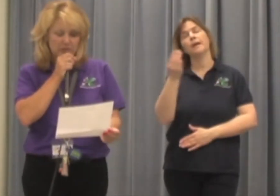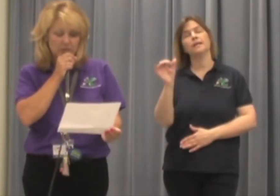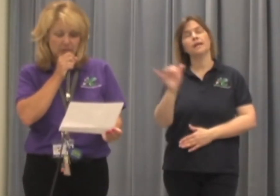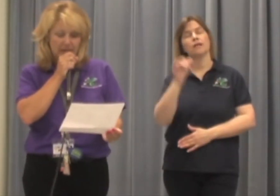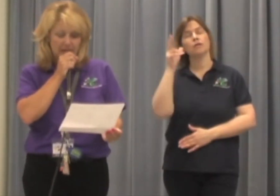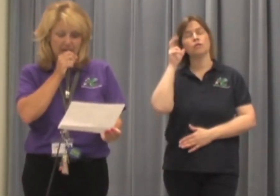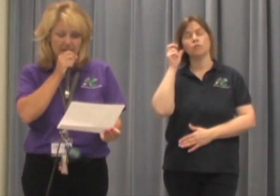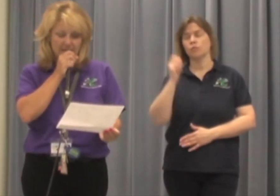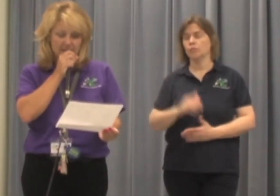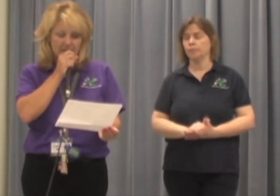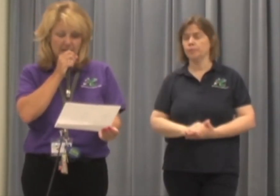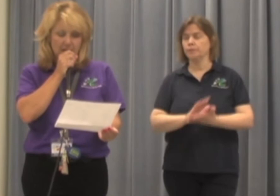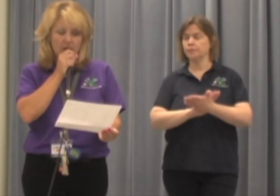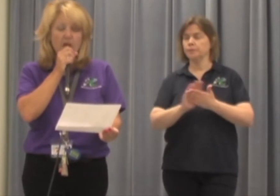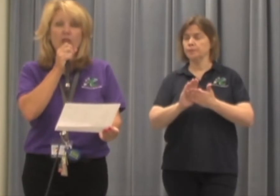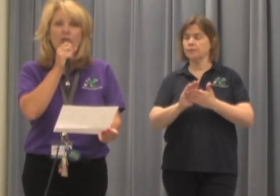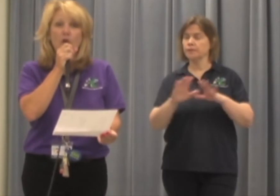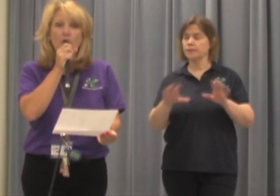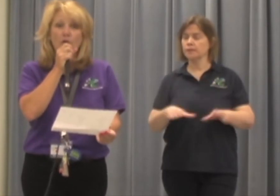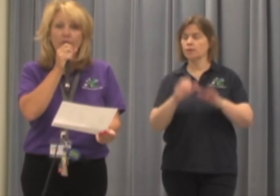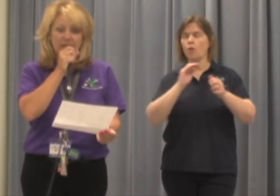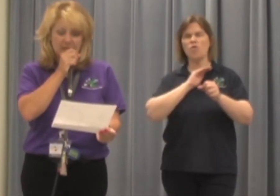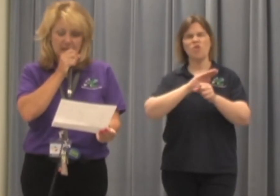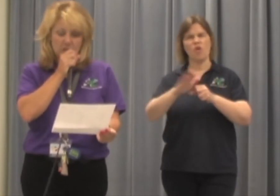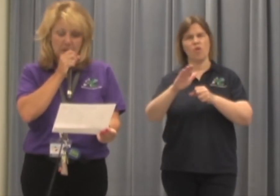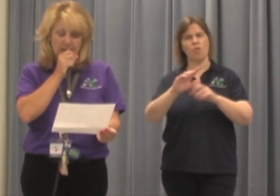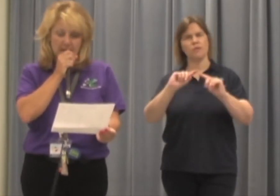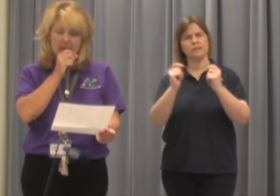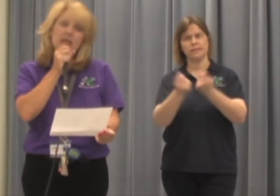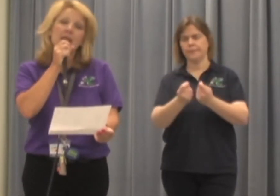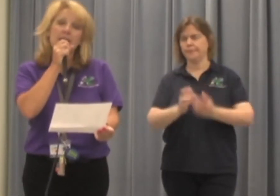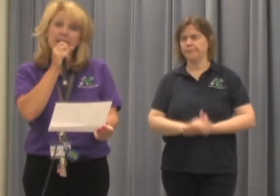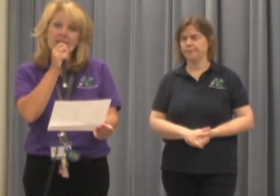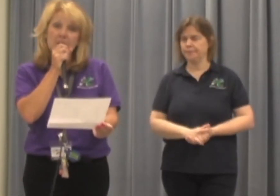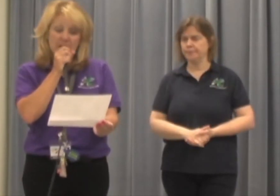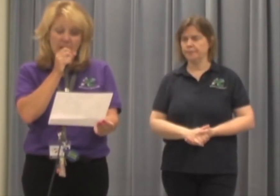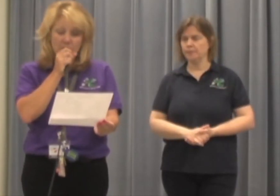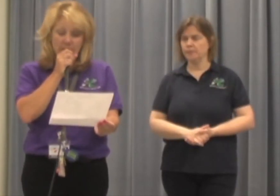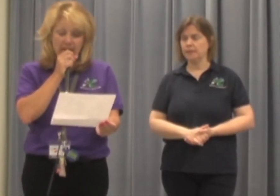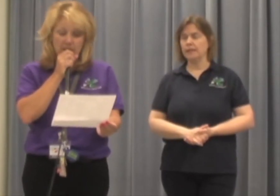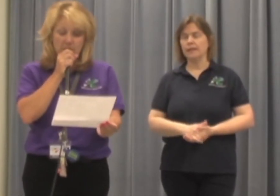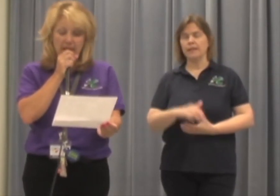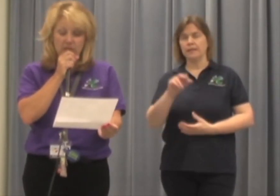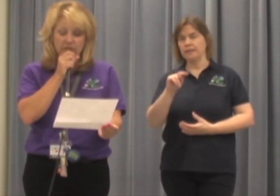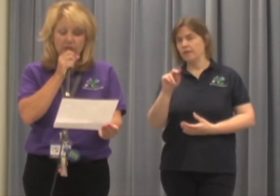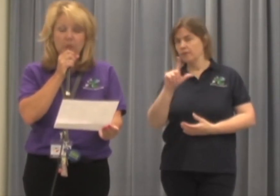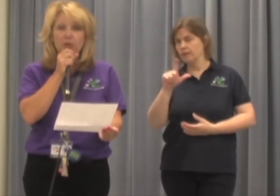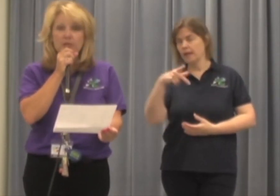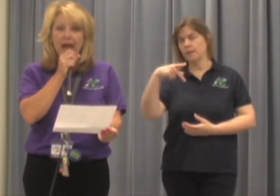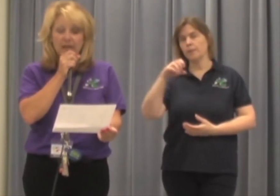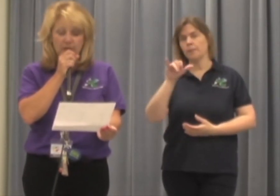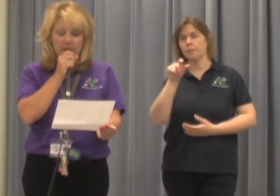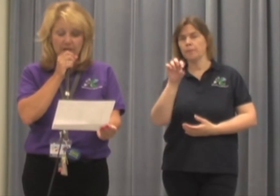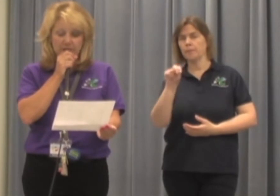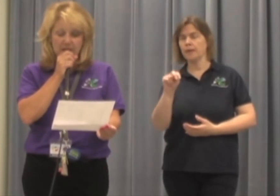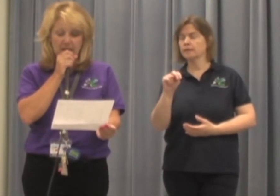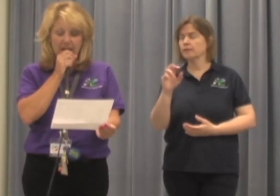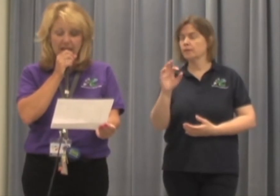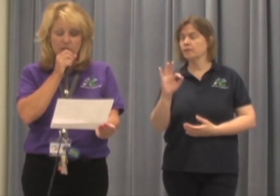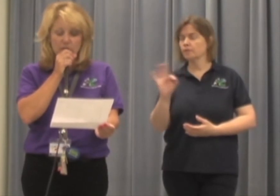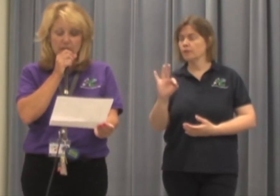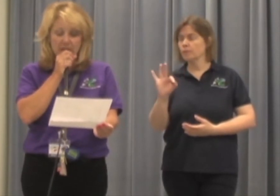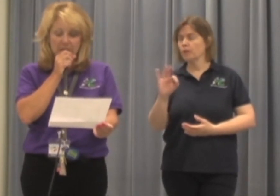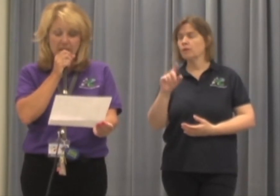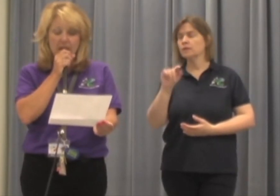you heard from Ms. Suzanne. Nicely done. The whole Fantasia pod. Next up, Neverland. Peyton Fimble. Tyler Nelson.